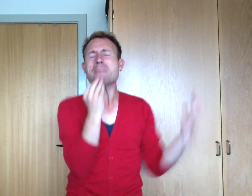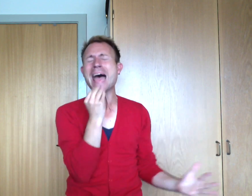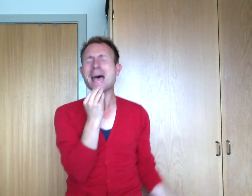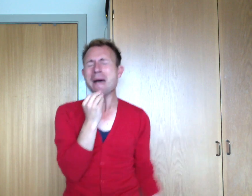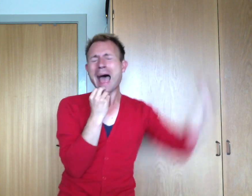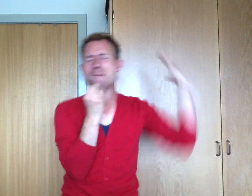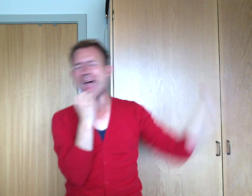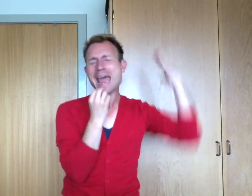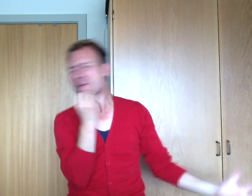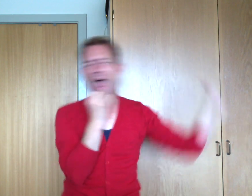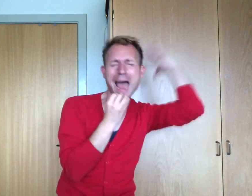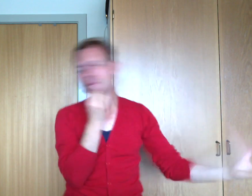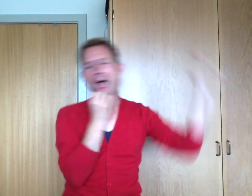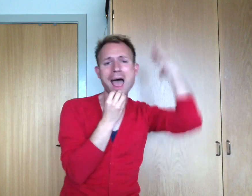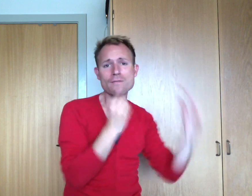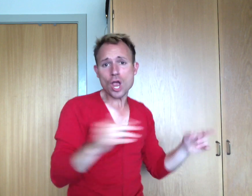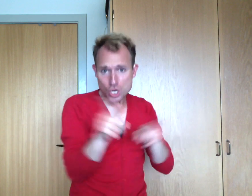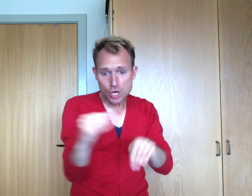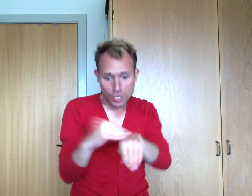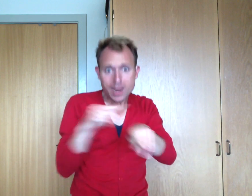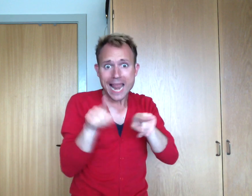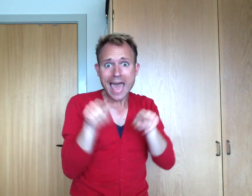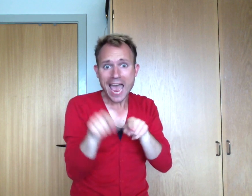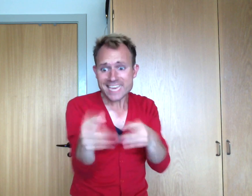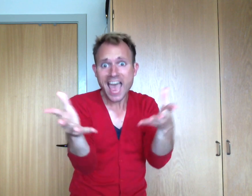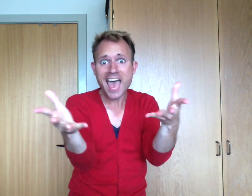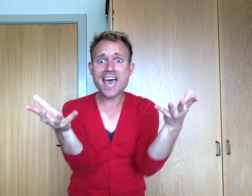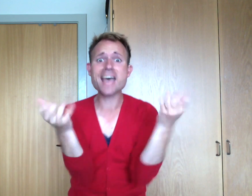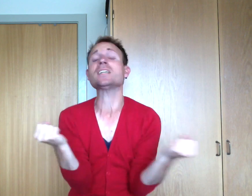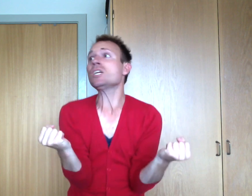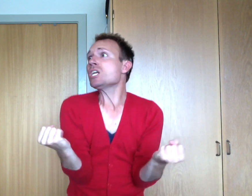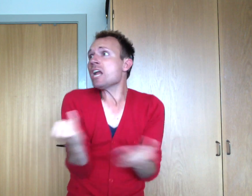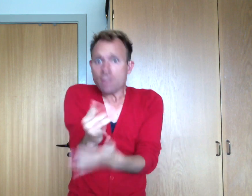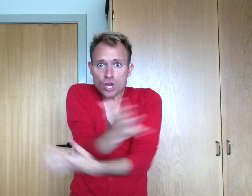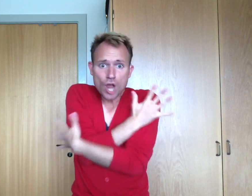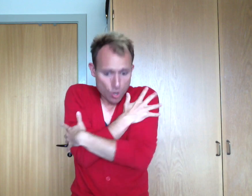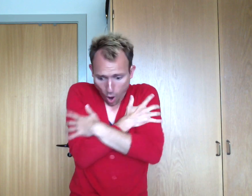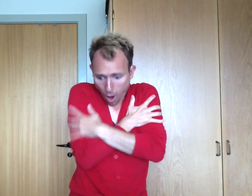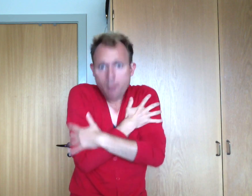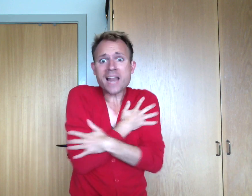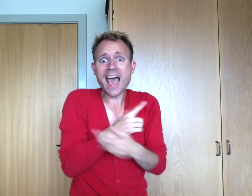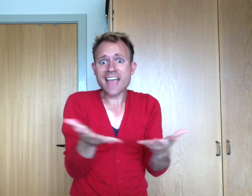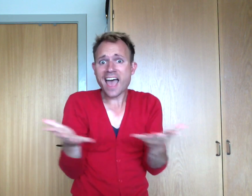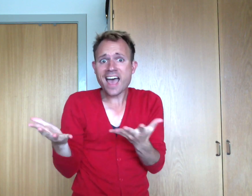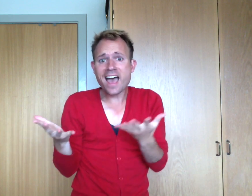baby, baby When you touch me like this And when you hold me like that